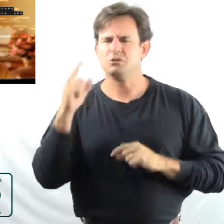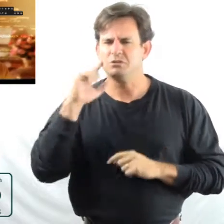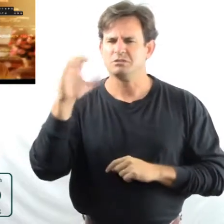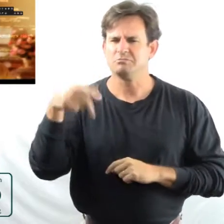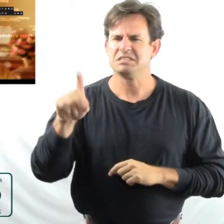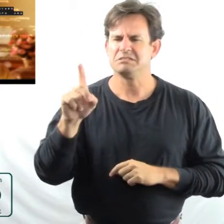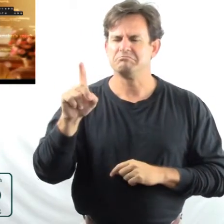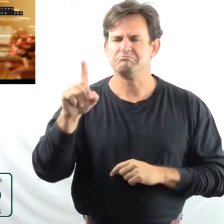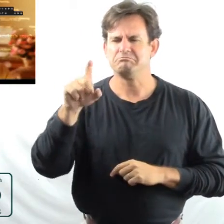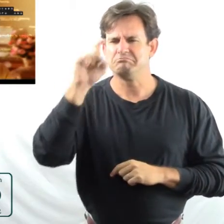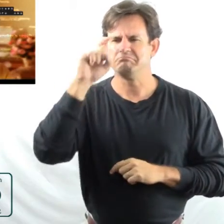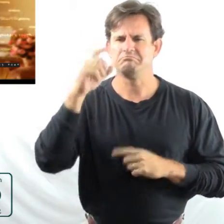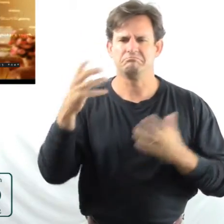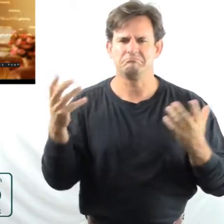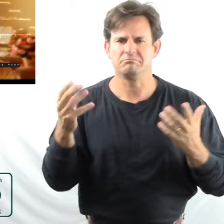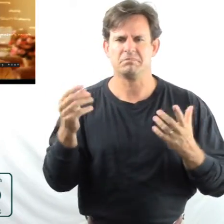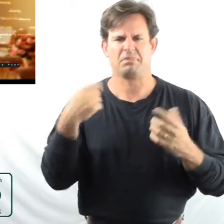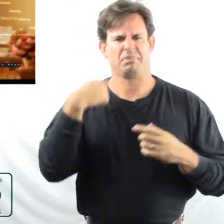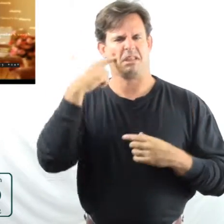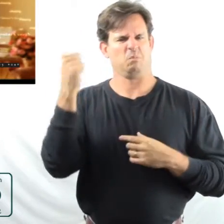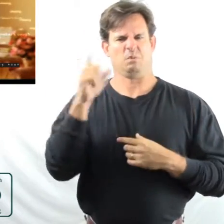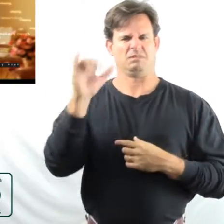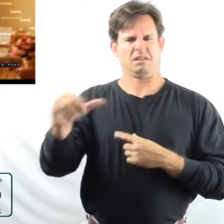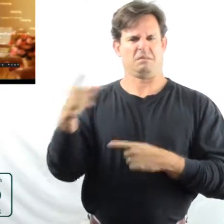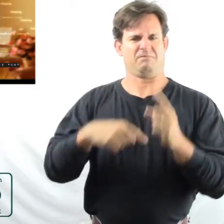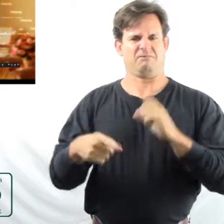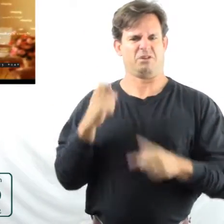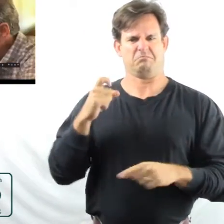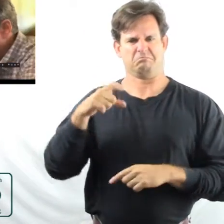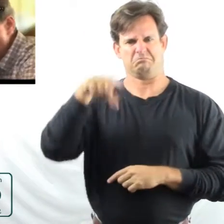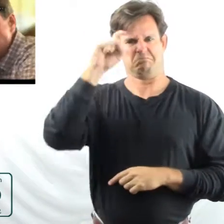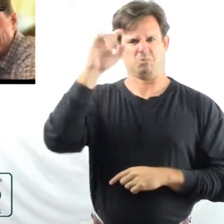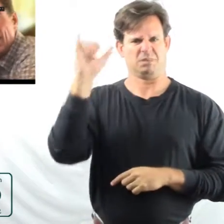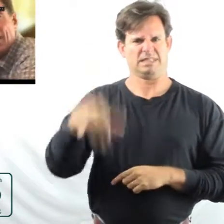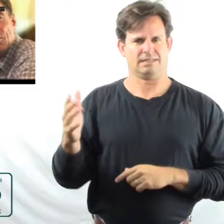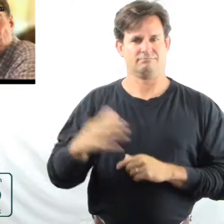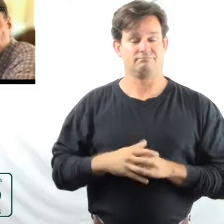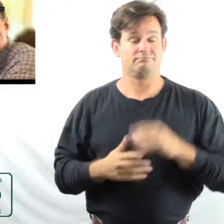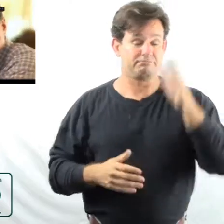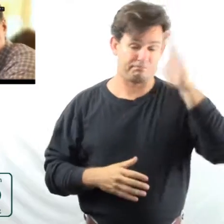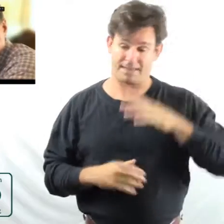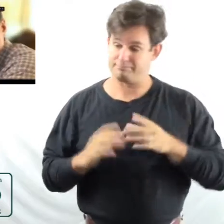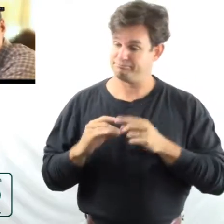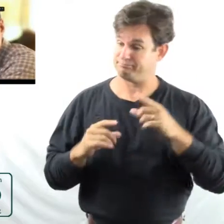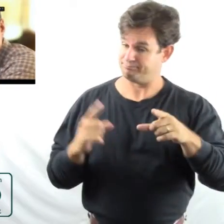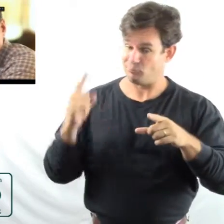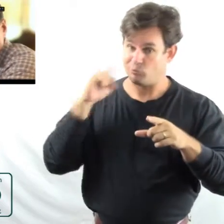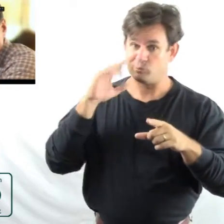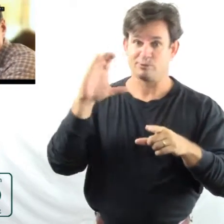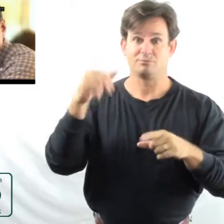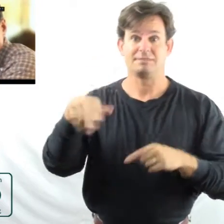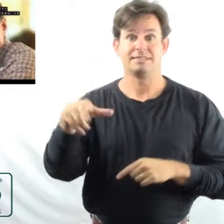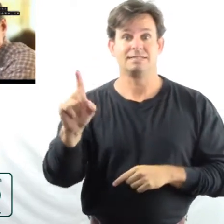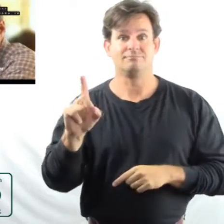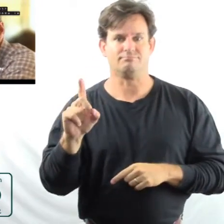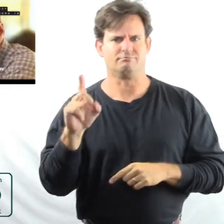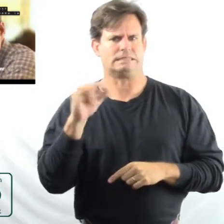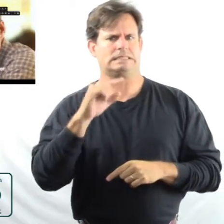COPD, and I thought, well, where does that come, you know, what is that? Have you heard of COPD? It's a serious lung